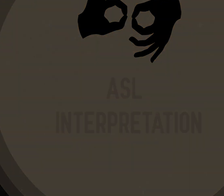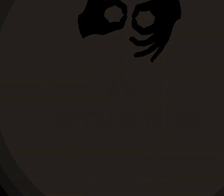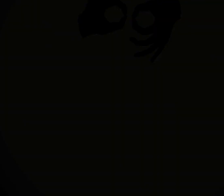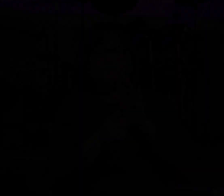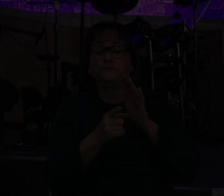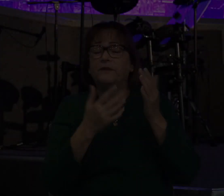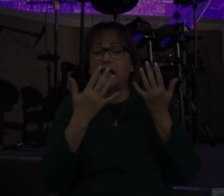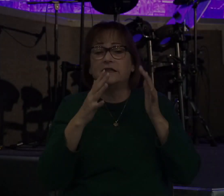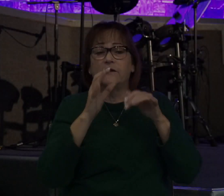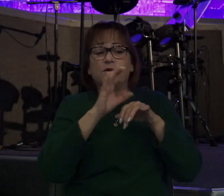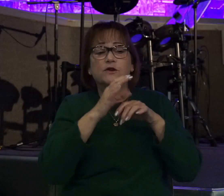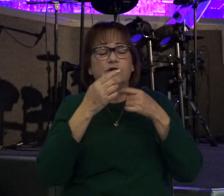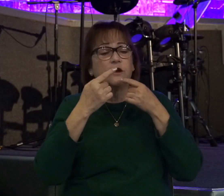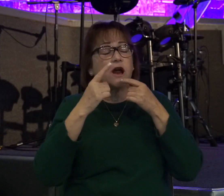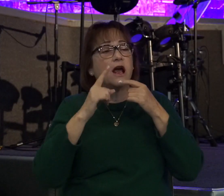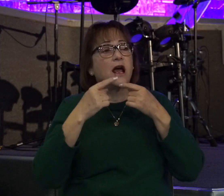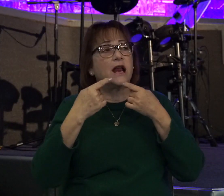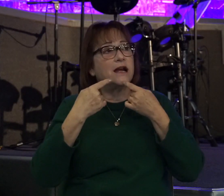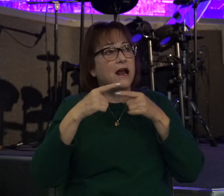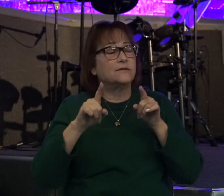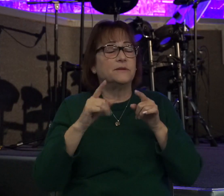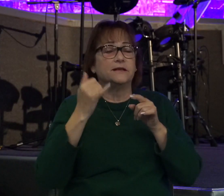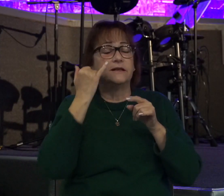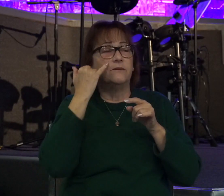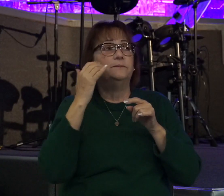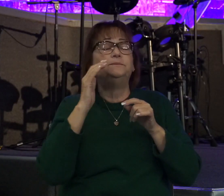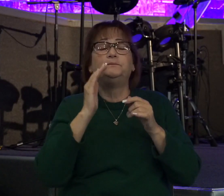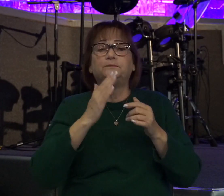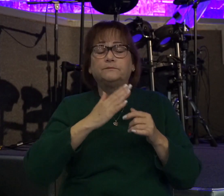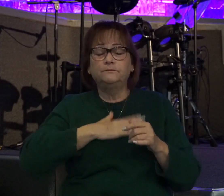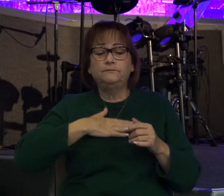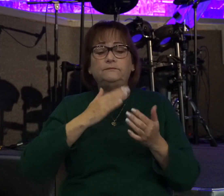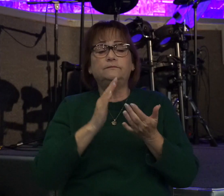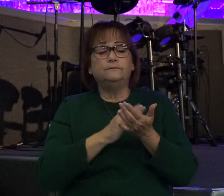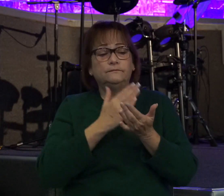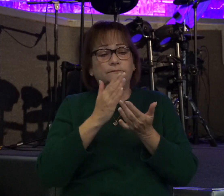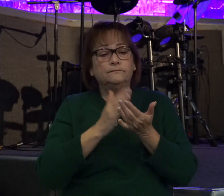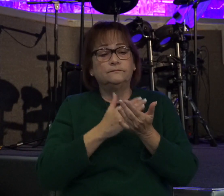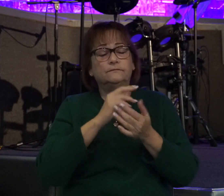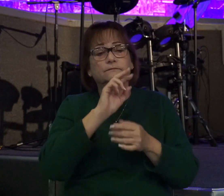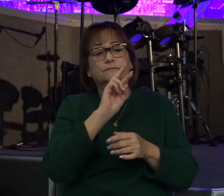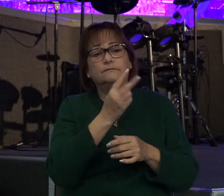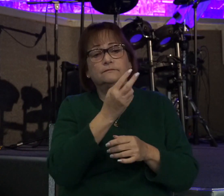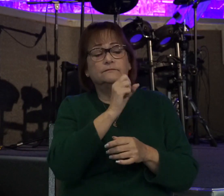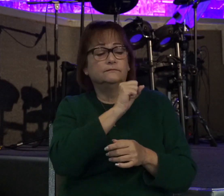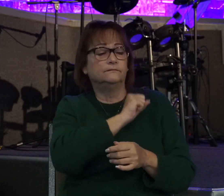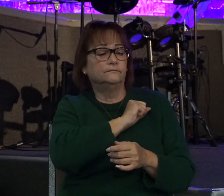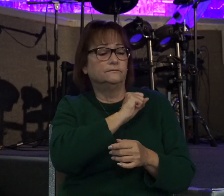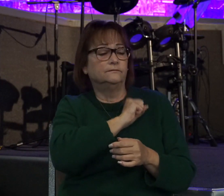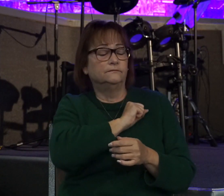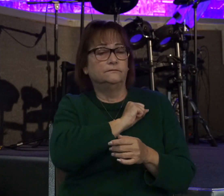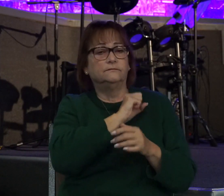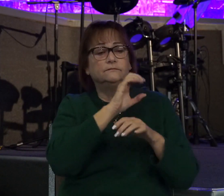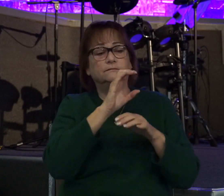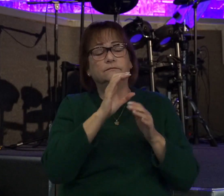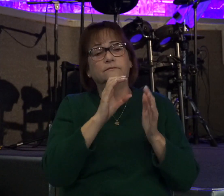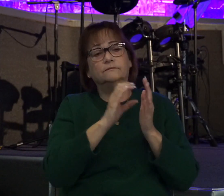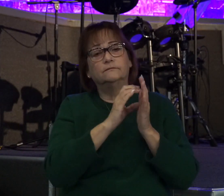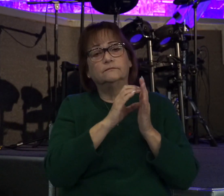So, if you have your Bibles with you, please turn with me to 2 Samuel. We're in 2 Samuel chapter 6 tonight.